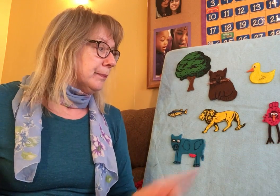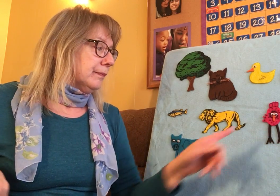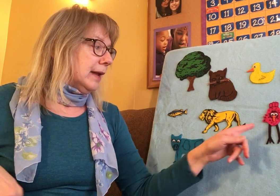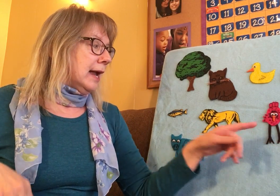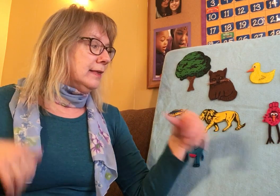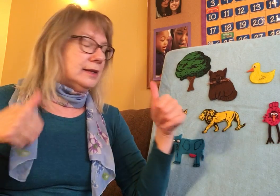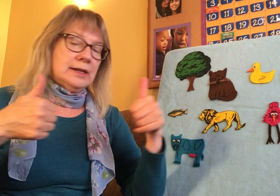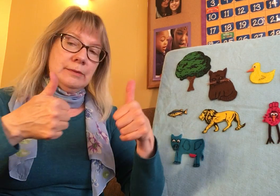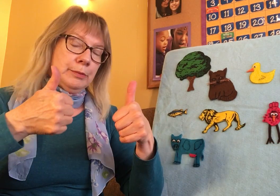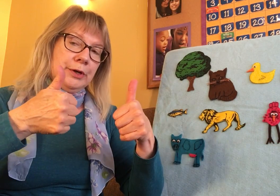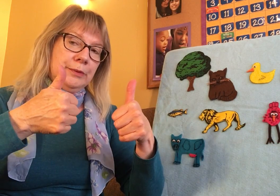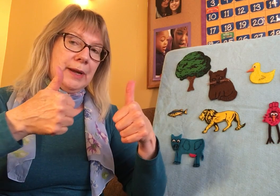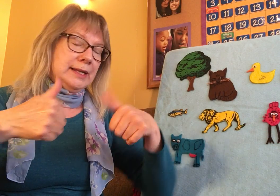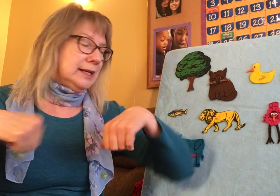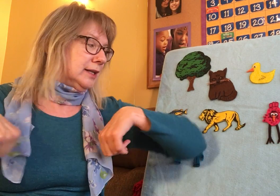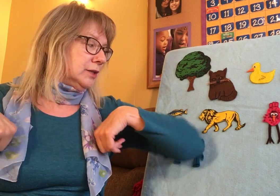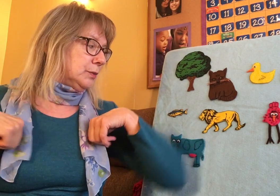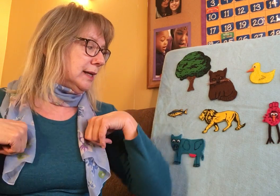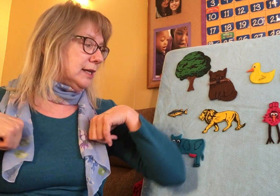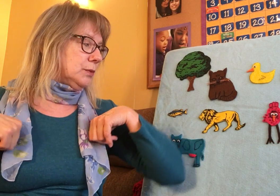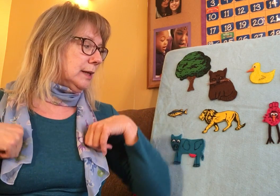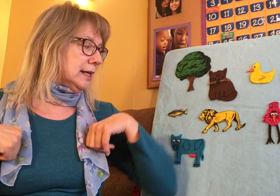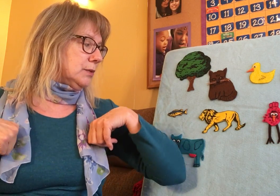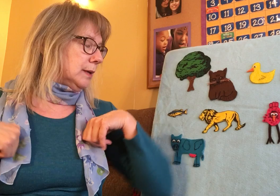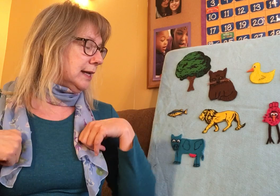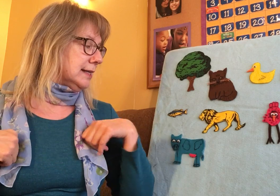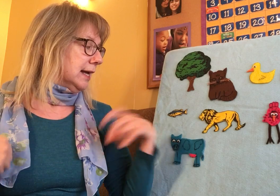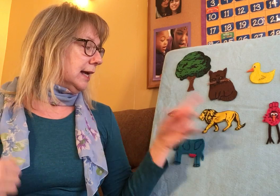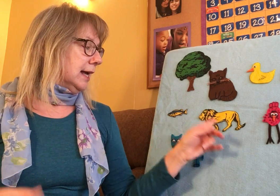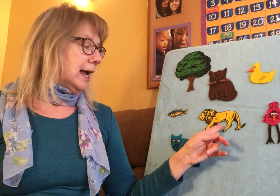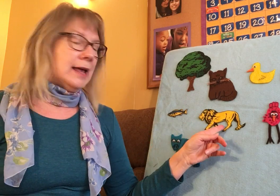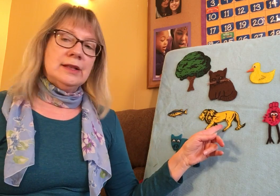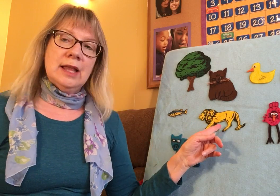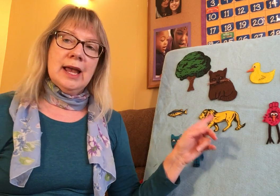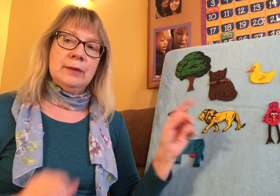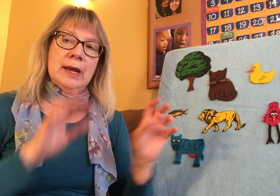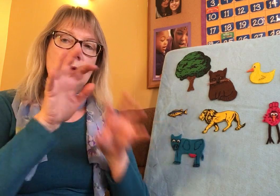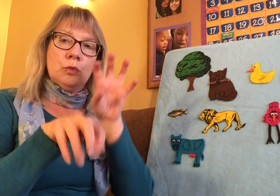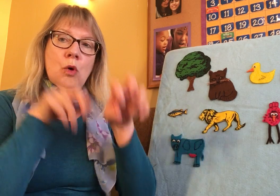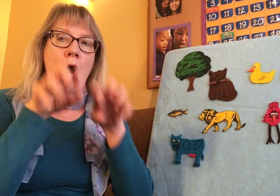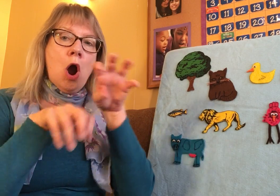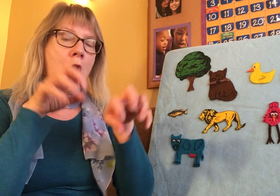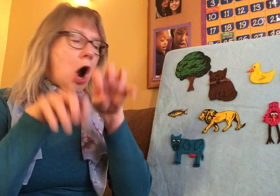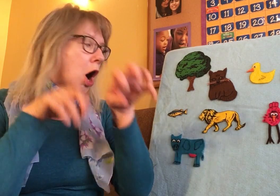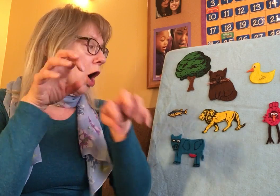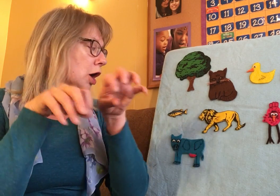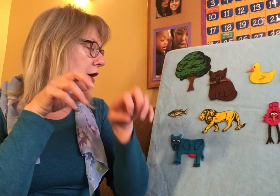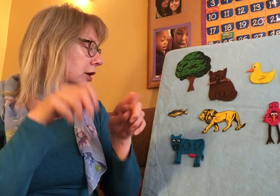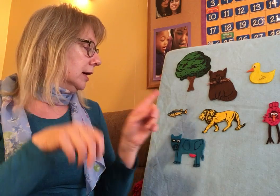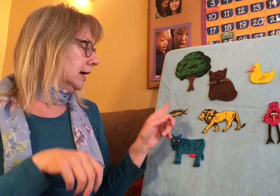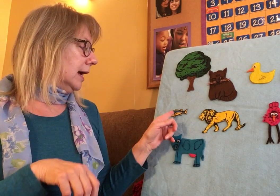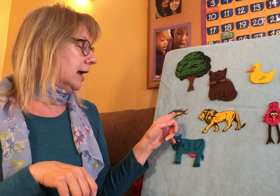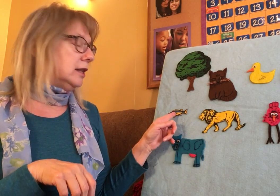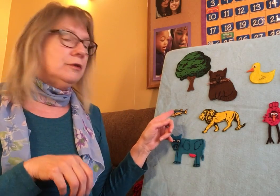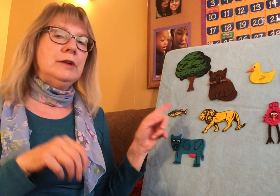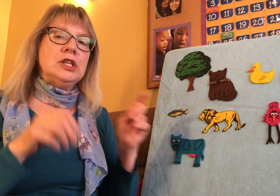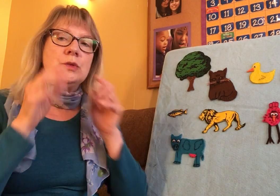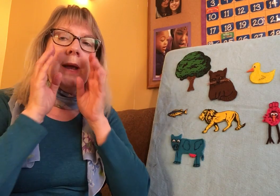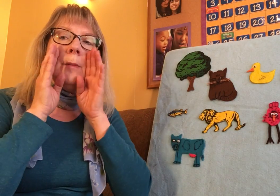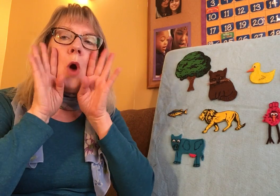And the duck bird went tweet, tweet, tweet, tweet. And the lion went roar. And the fish went